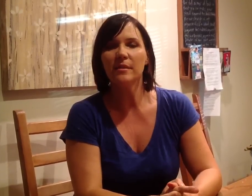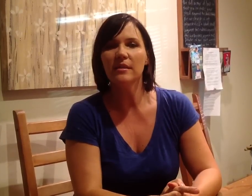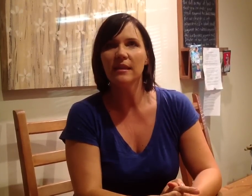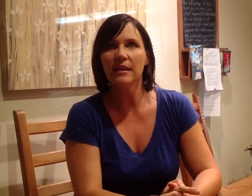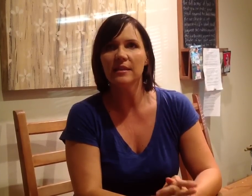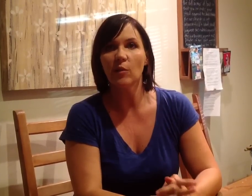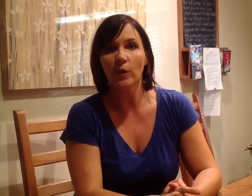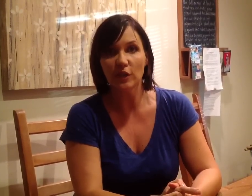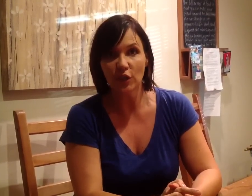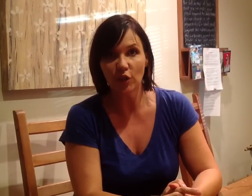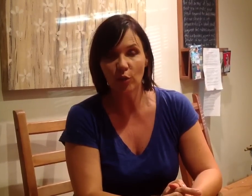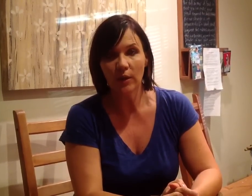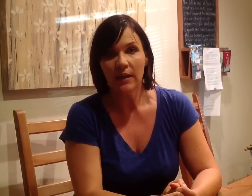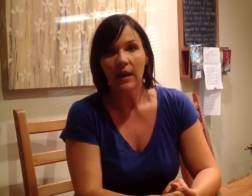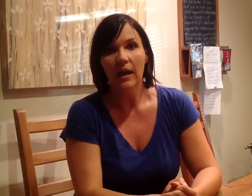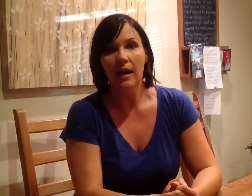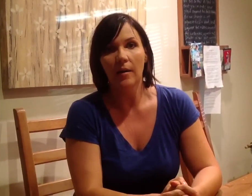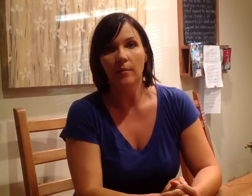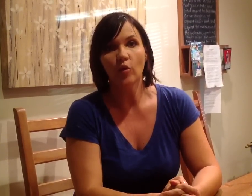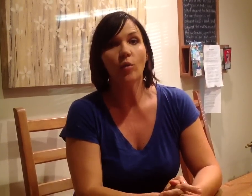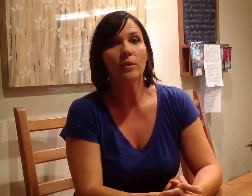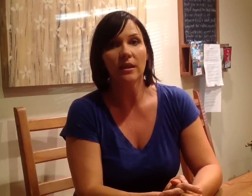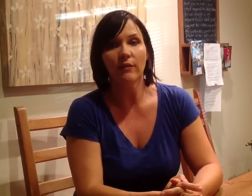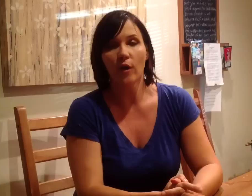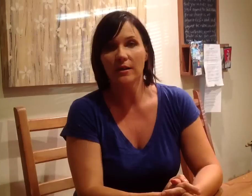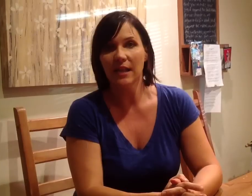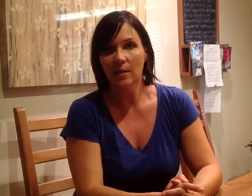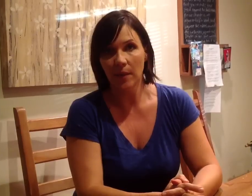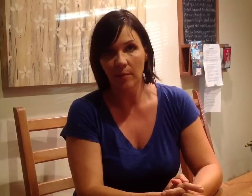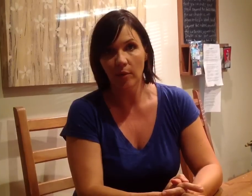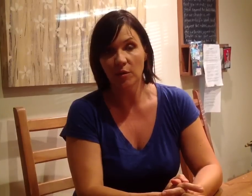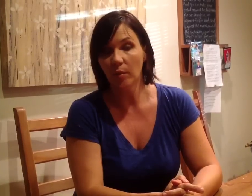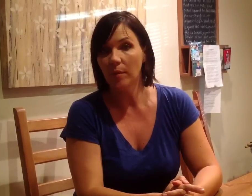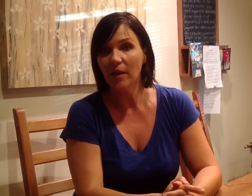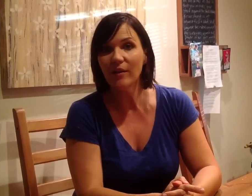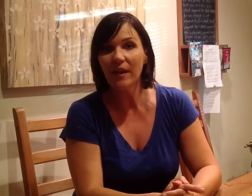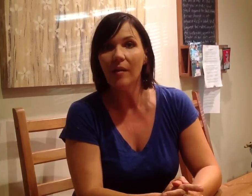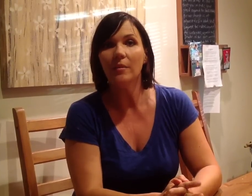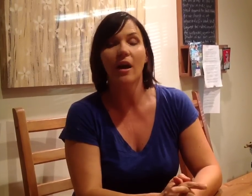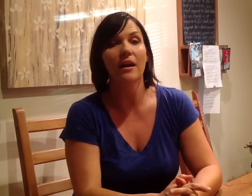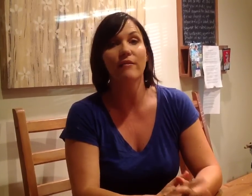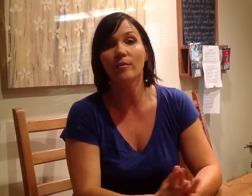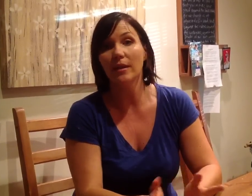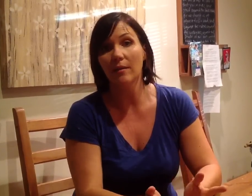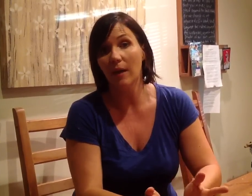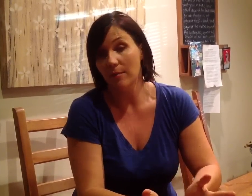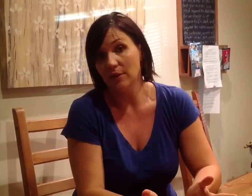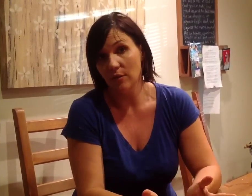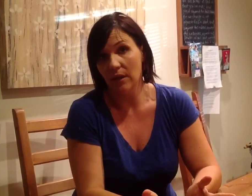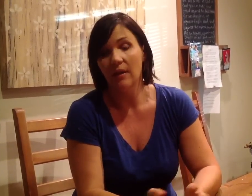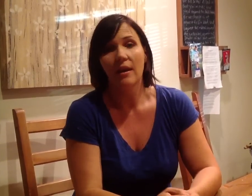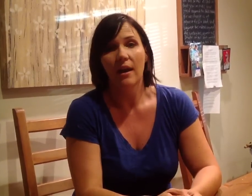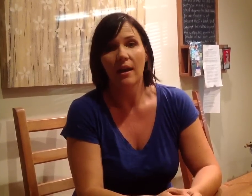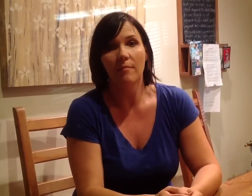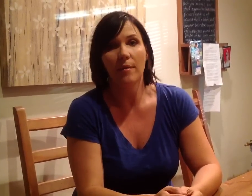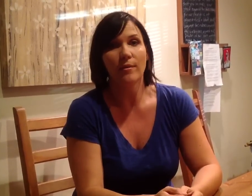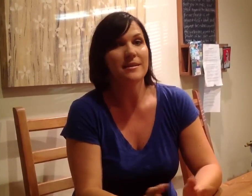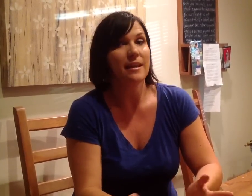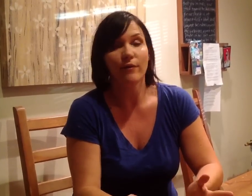of the things that we do normally for our tech people to prepare them, not everybody might be doing. Maybe we take it for